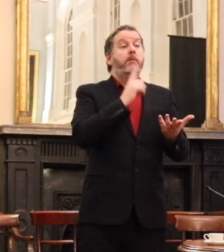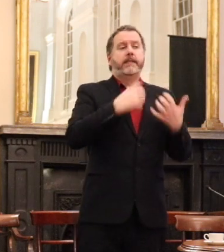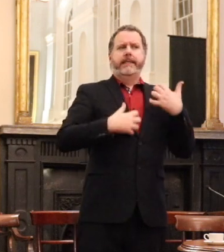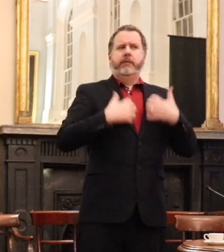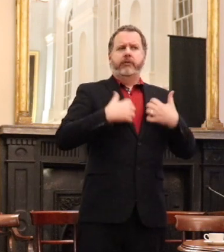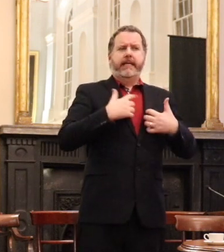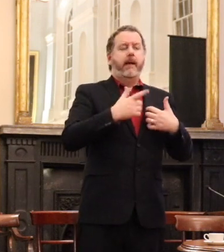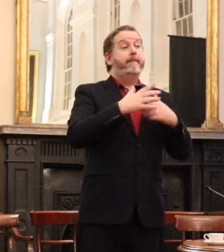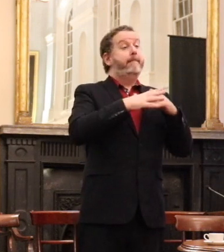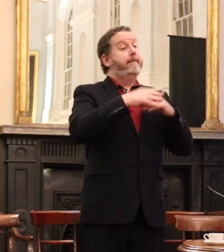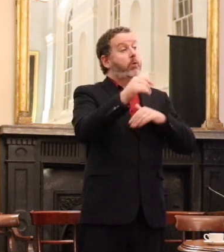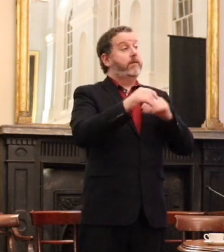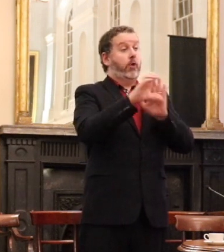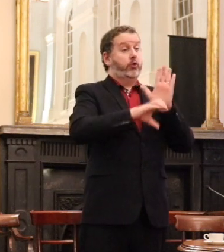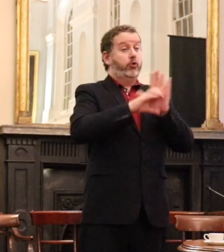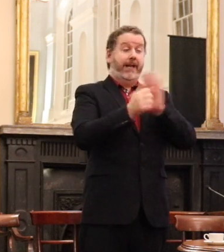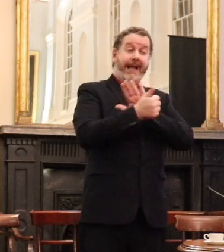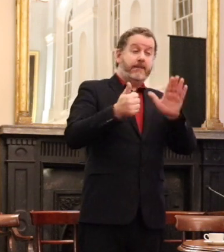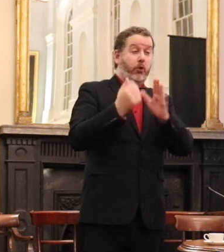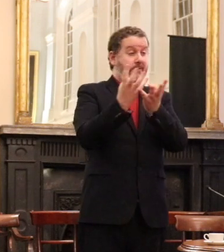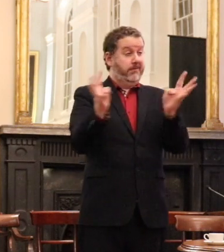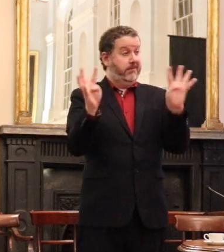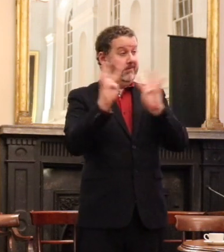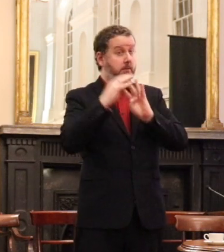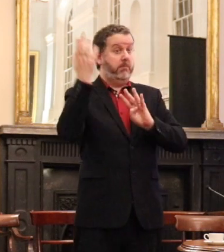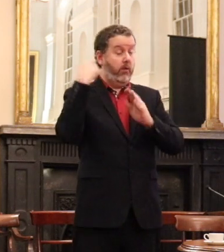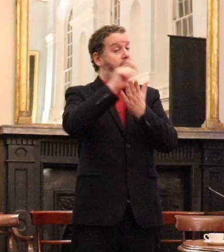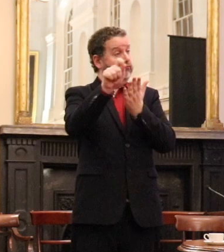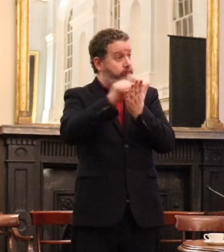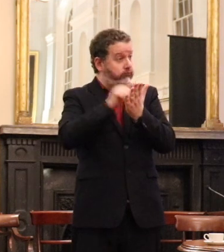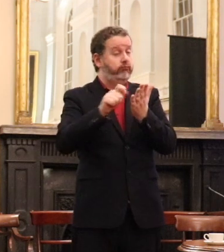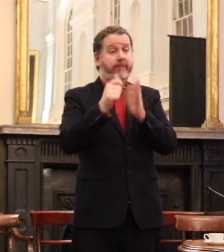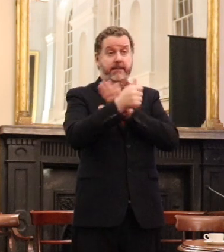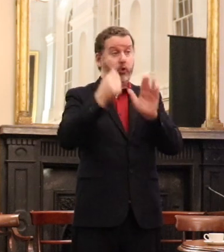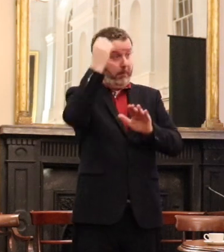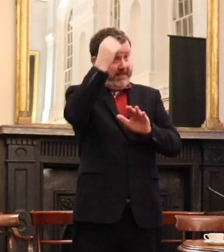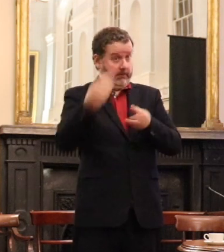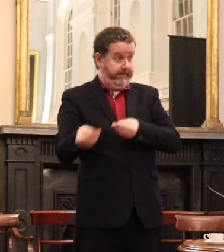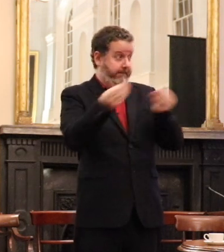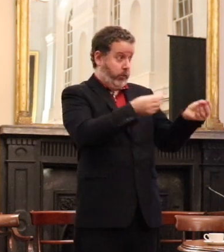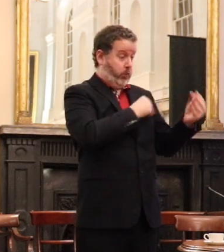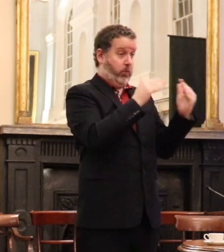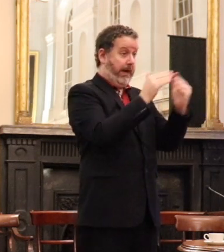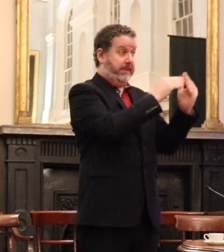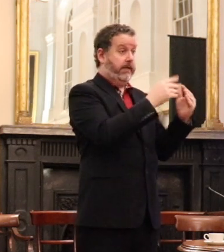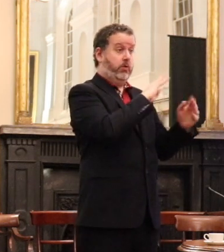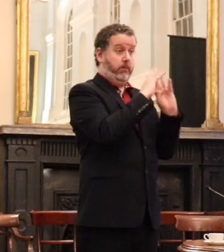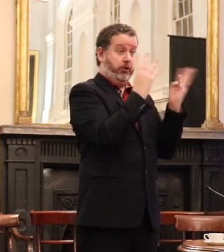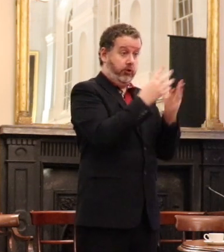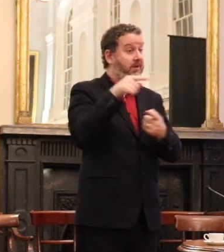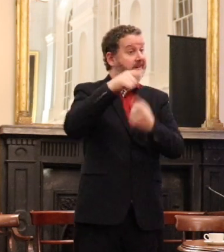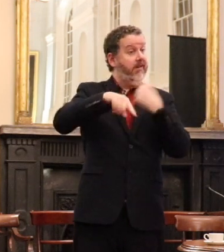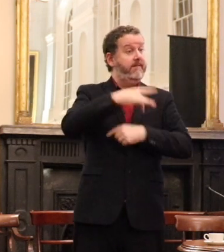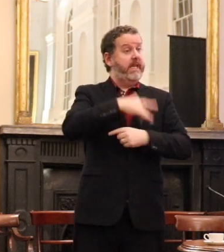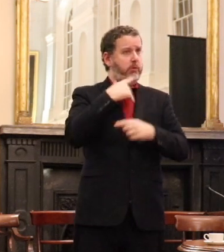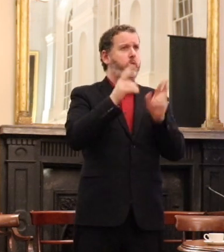of the constitutional experts who gave expert opinions to the housing commission were of the view that a right to another housing is something that